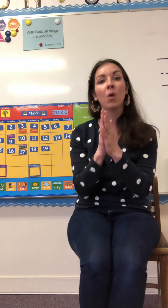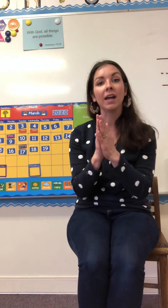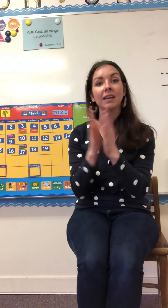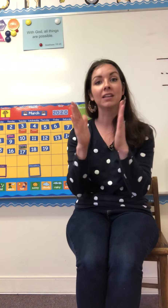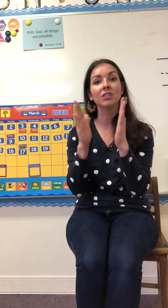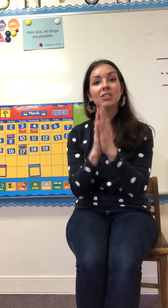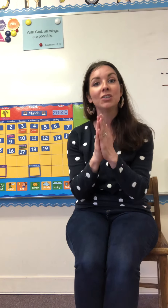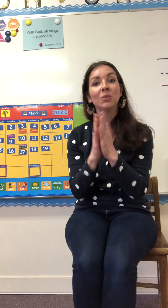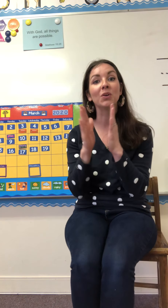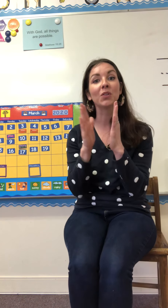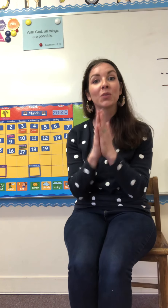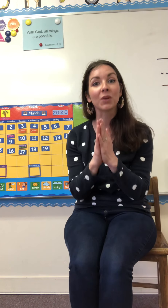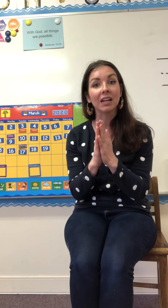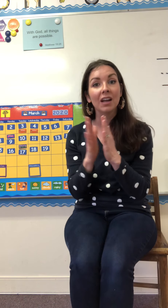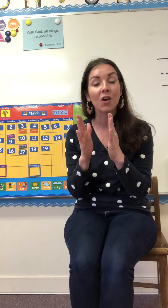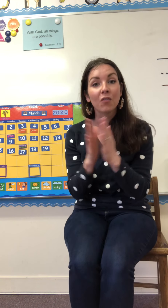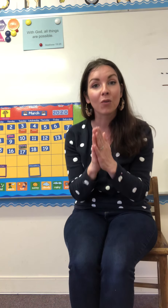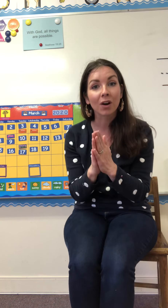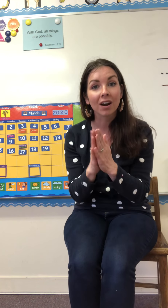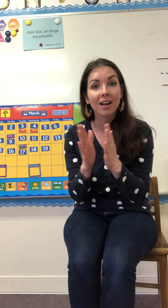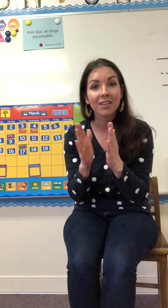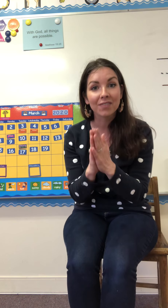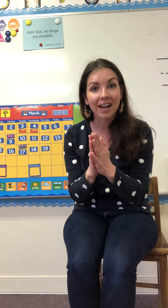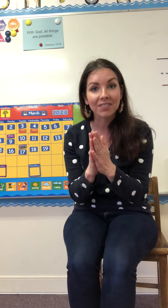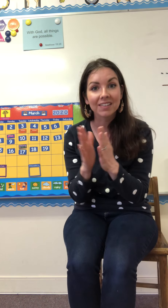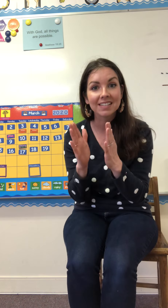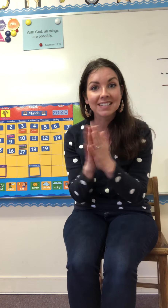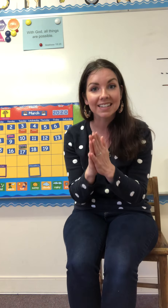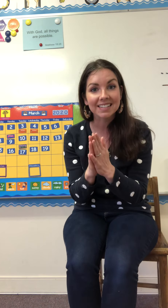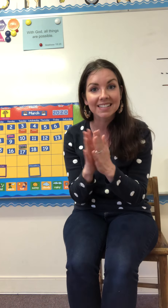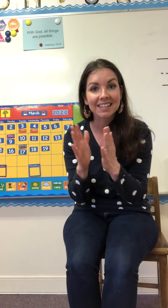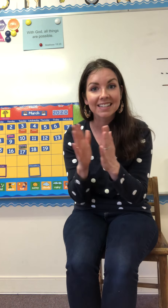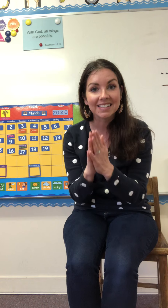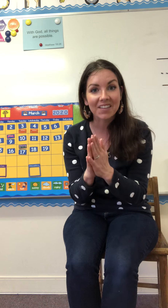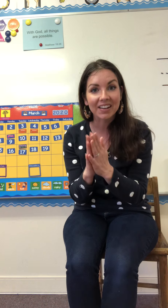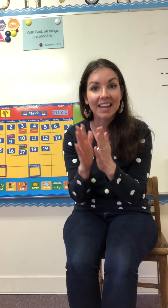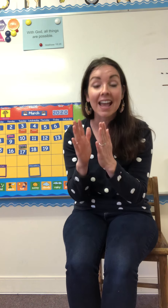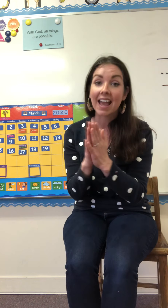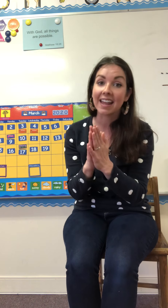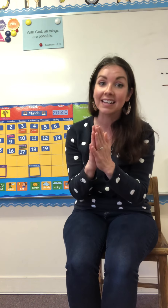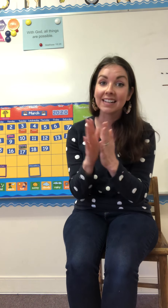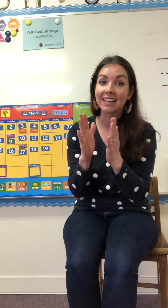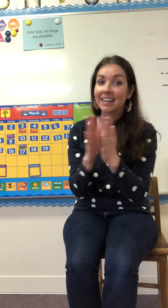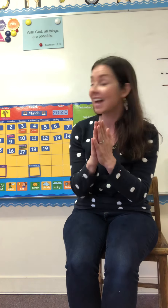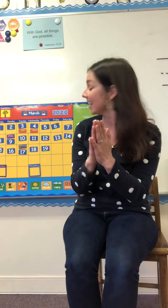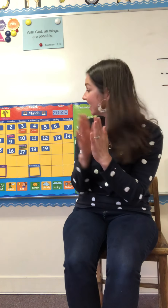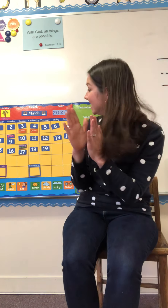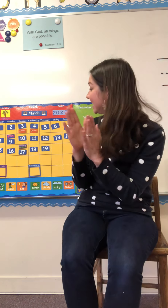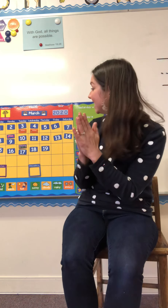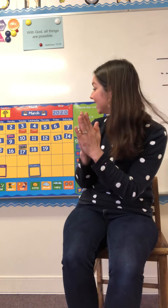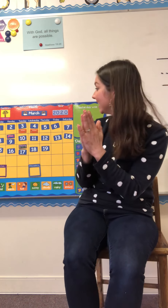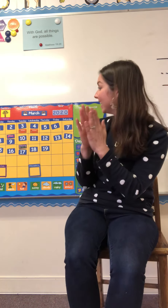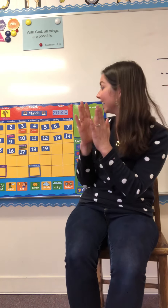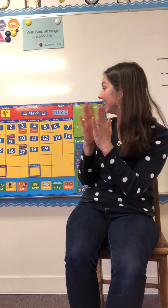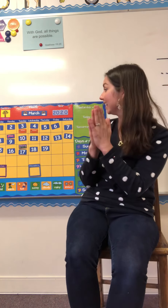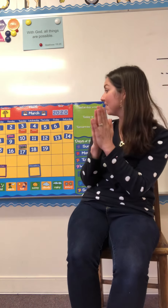One, two, three, four, five, six, seven, eight, nine, 10, 11,